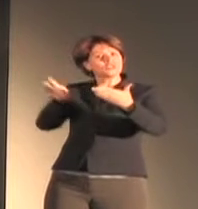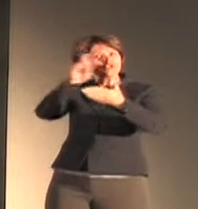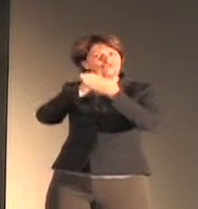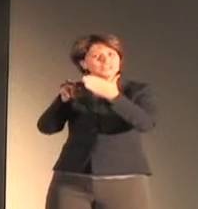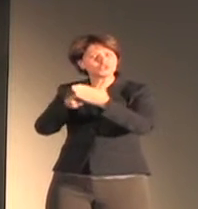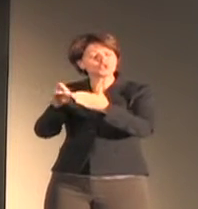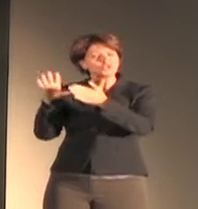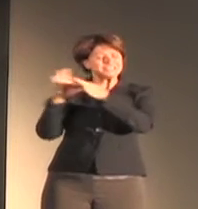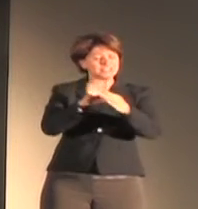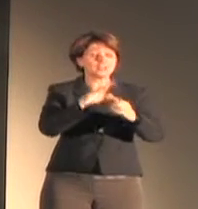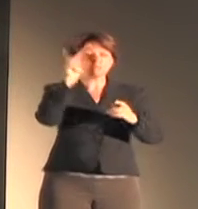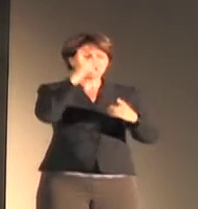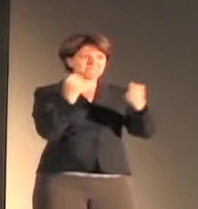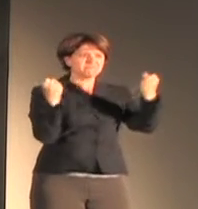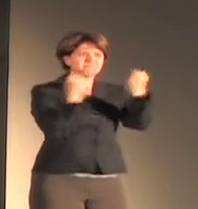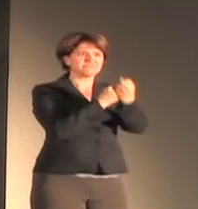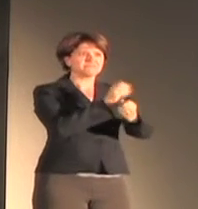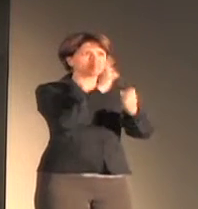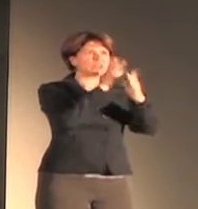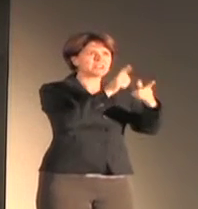spoken language in the study of linguistic structure.